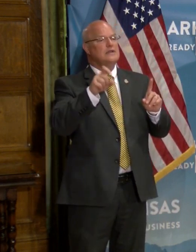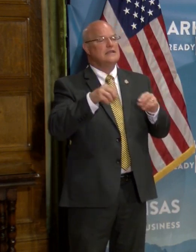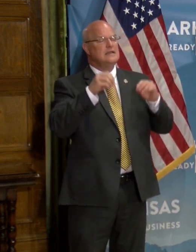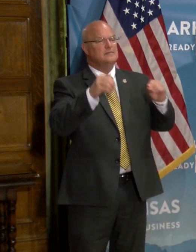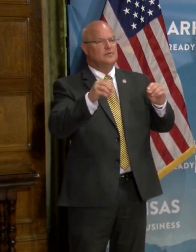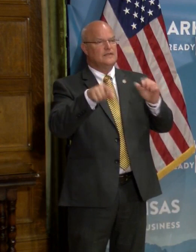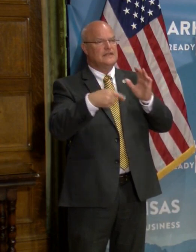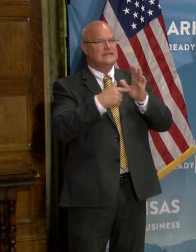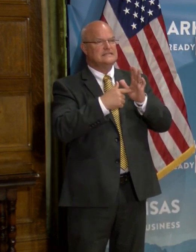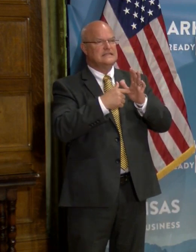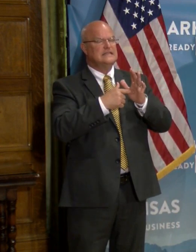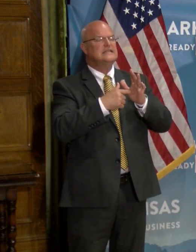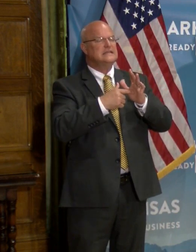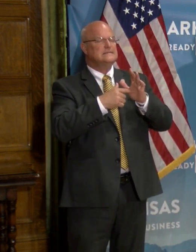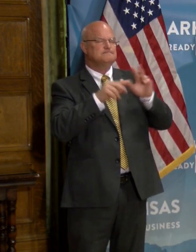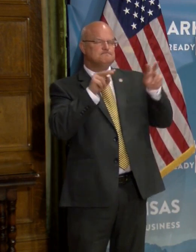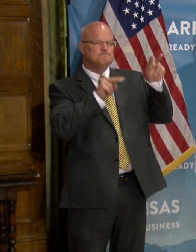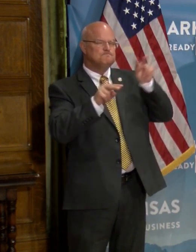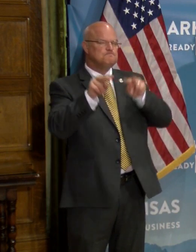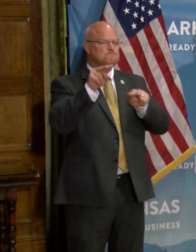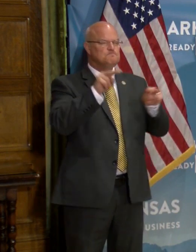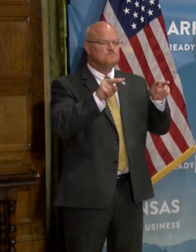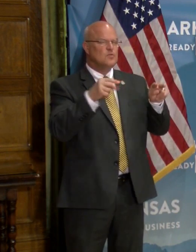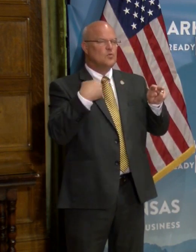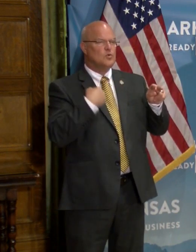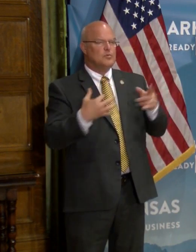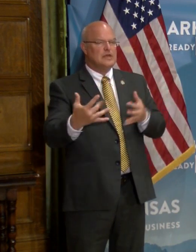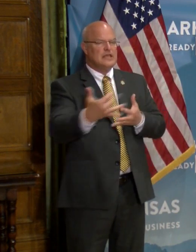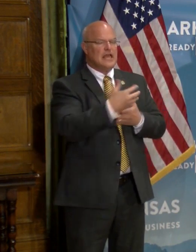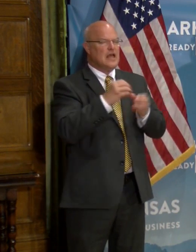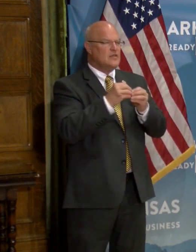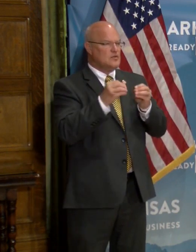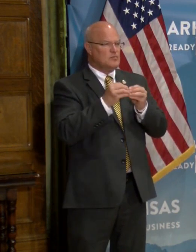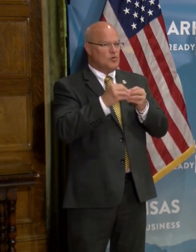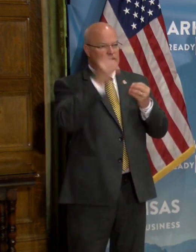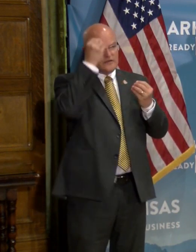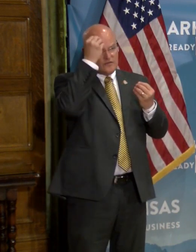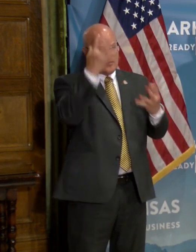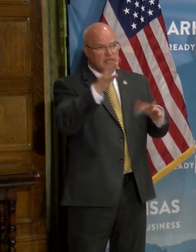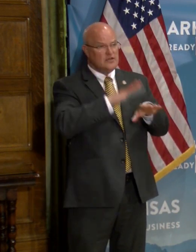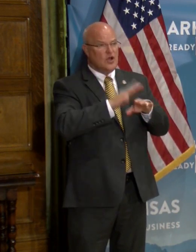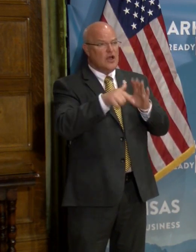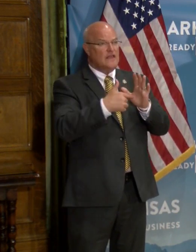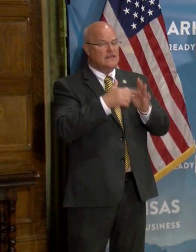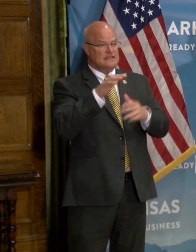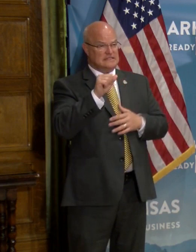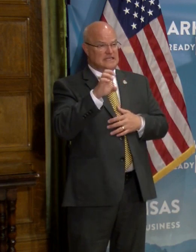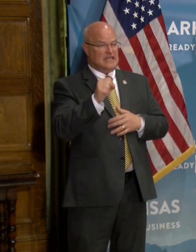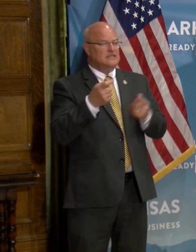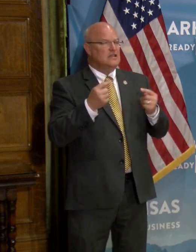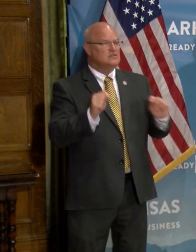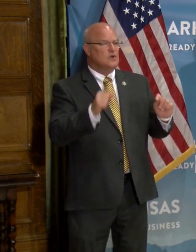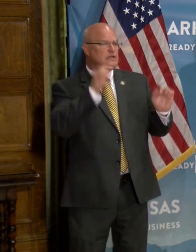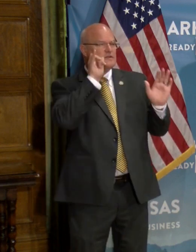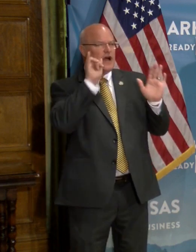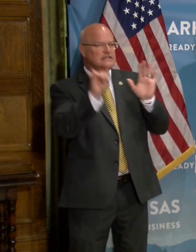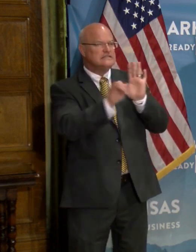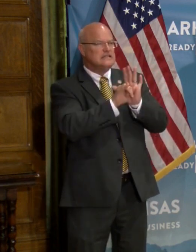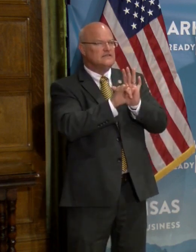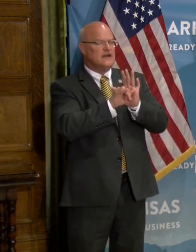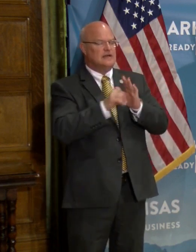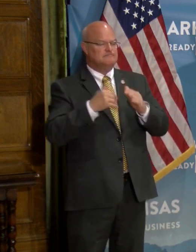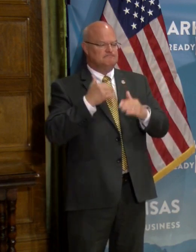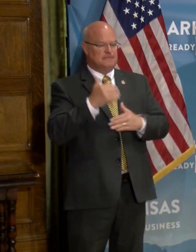put this in, in context and perspective. We'll be gathering more in information on these cases and trying to identify, identify